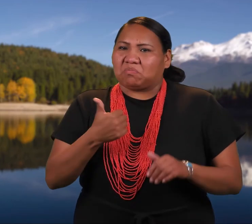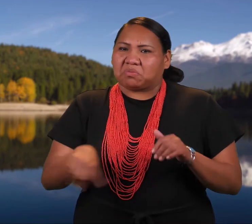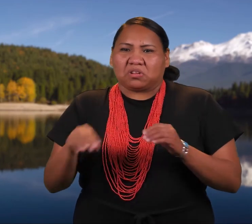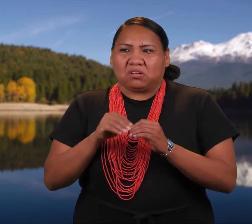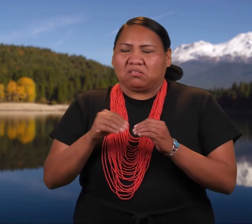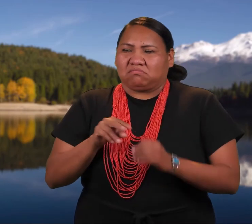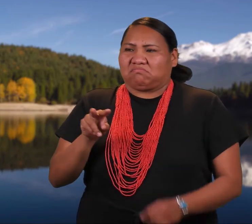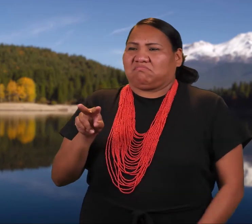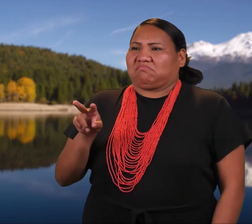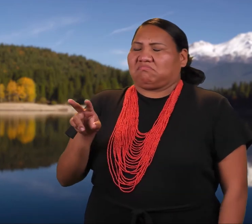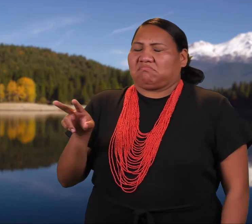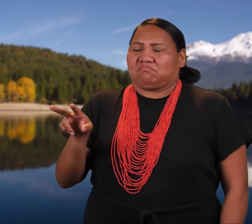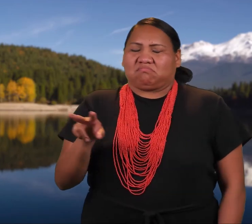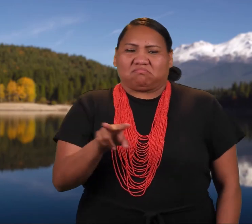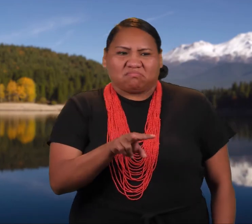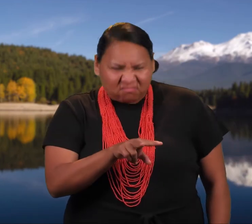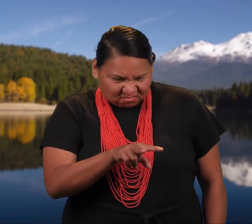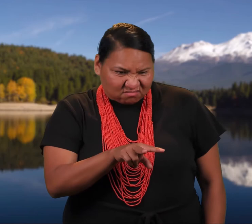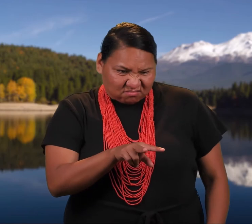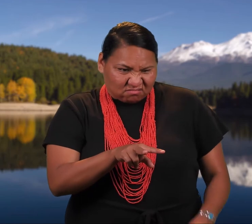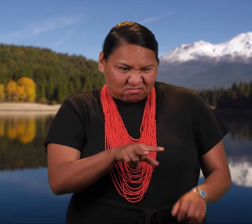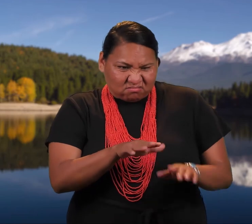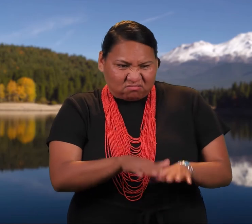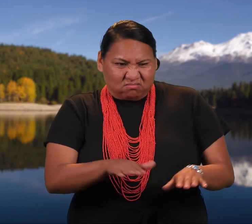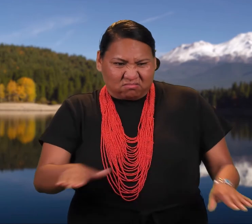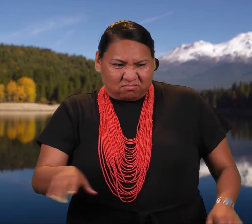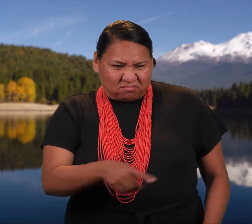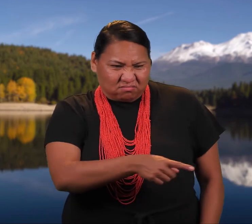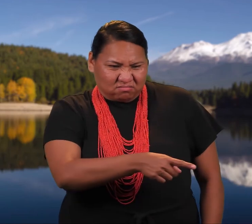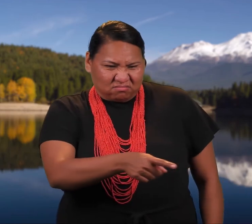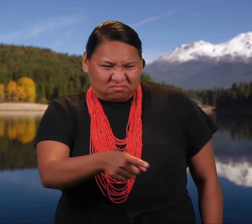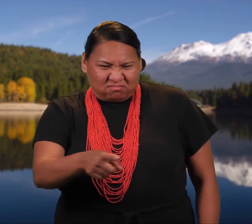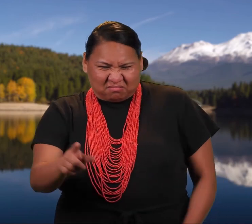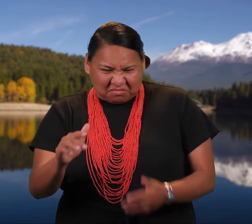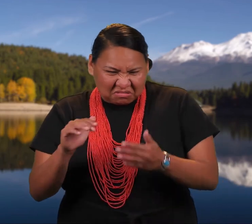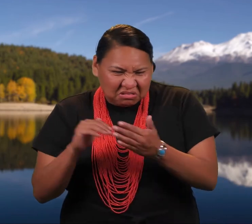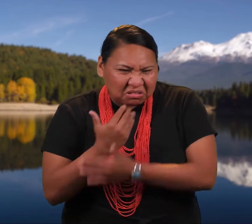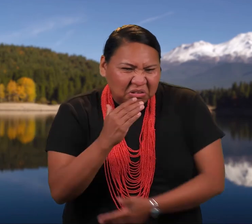creatures she was taking care of were his grandchildren. He became very angry.